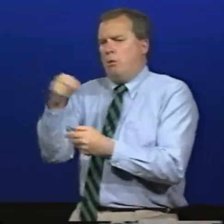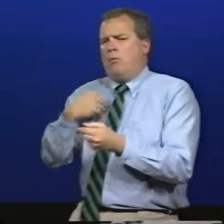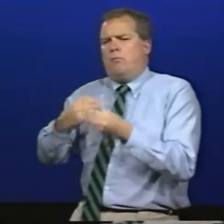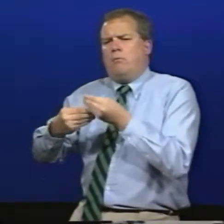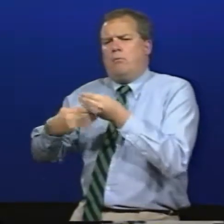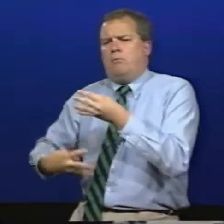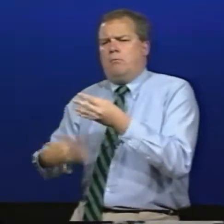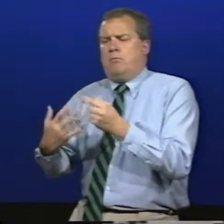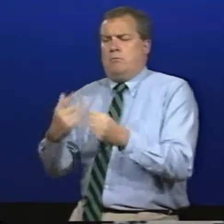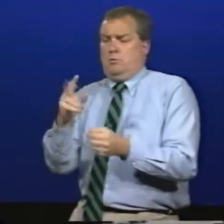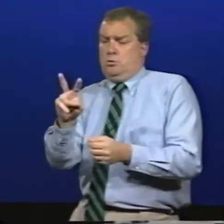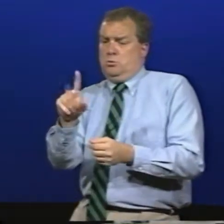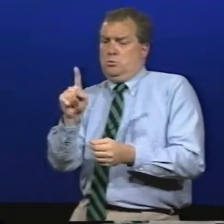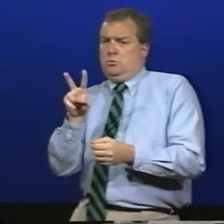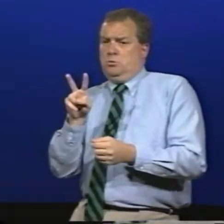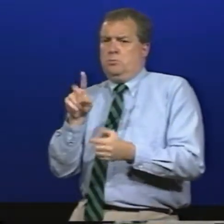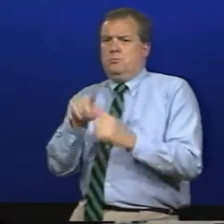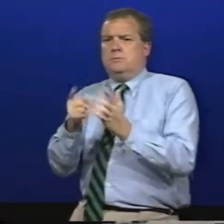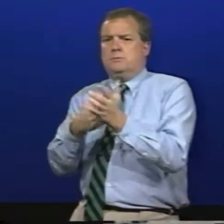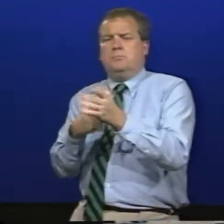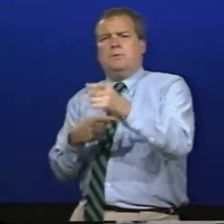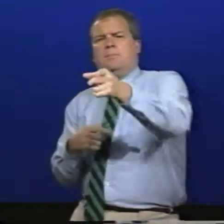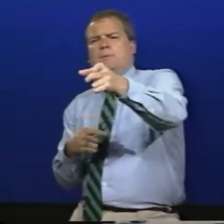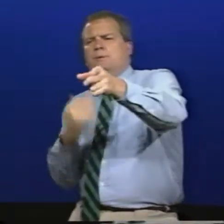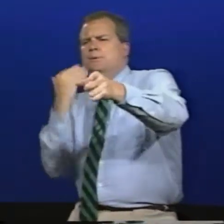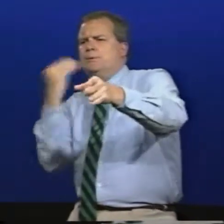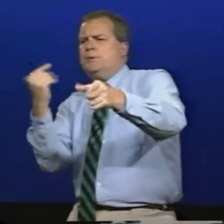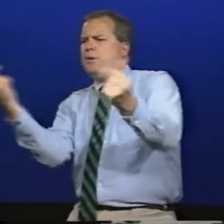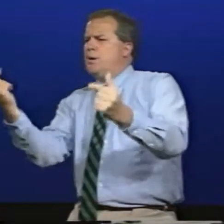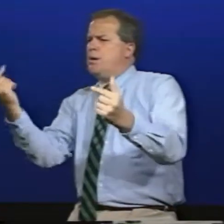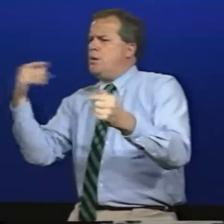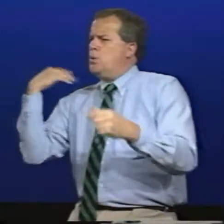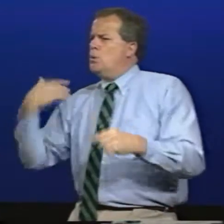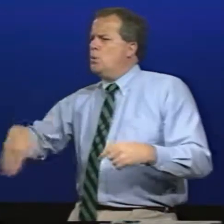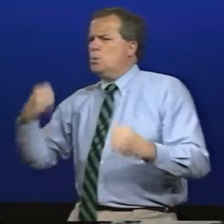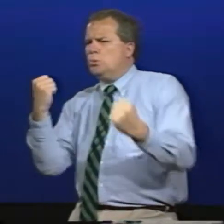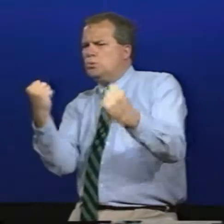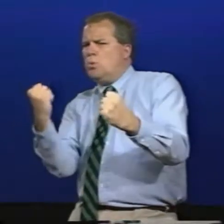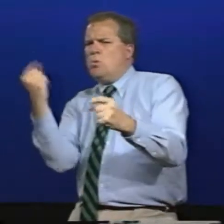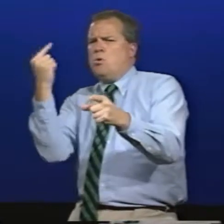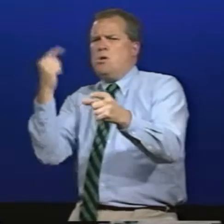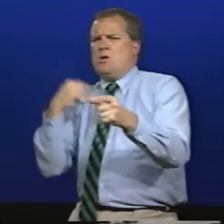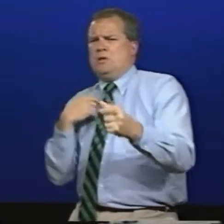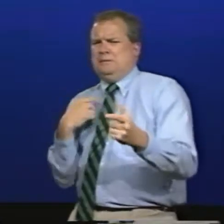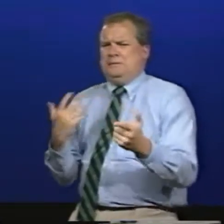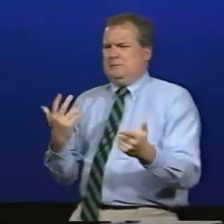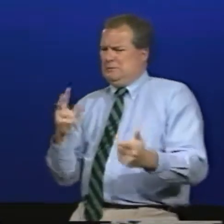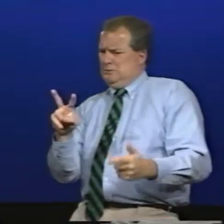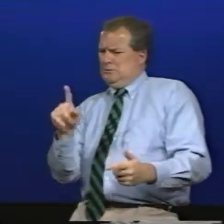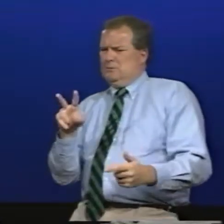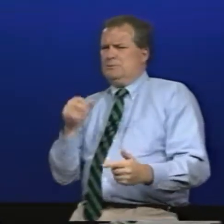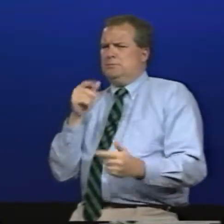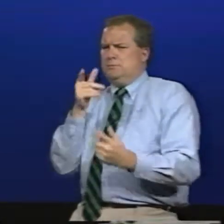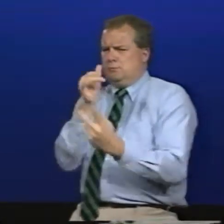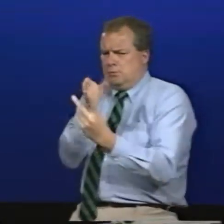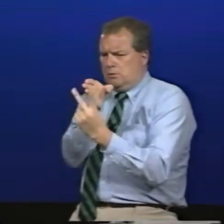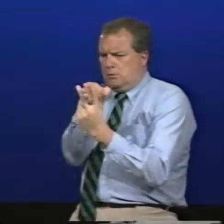safe to keep it at this zone defense I've been describing to you now every now and again when you set up your two one two you may find that you have some really strong